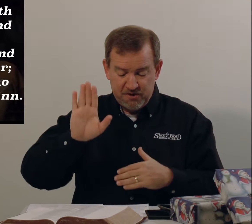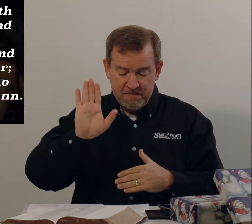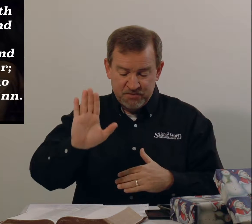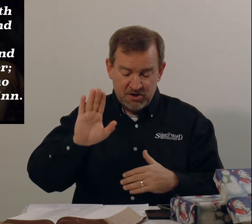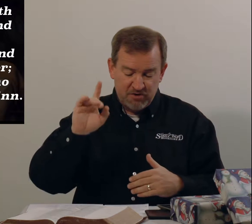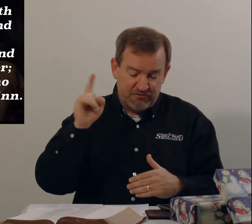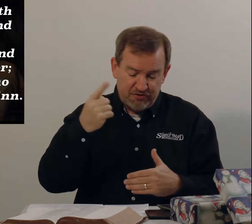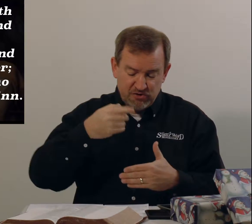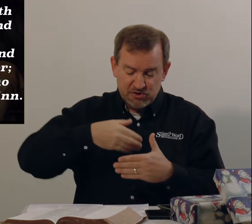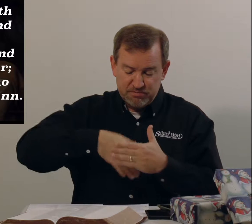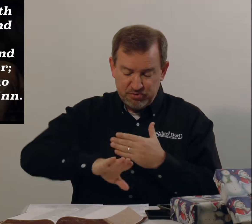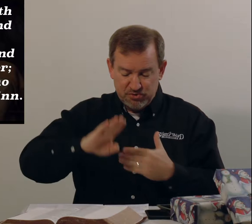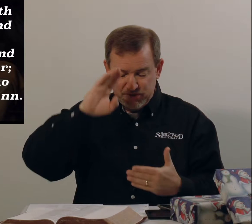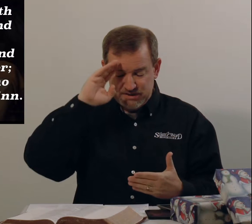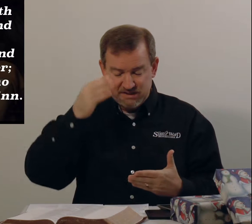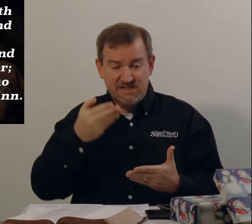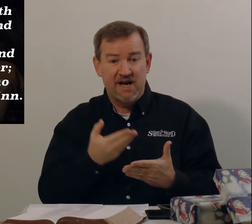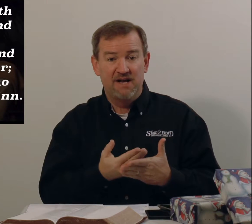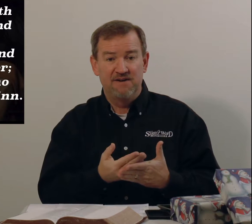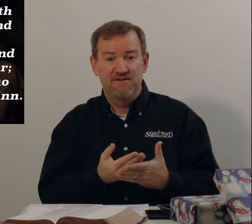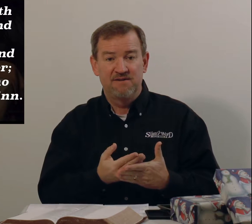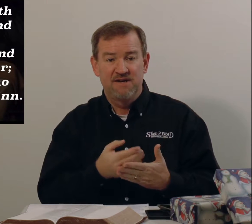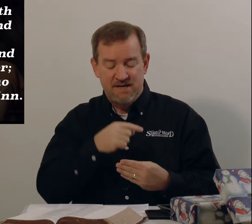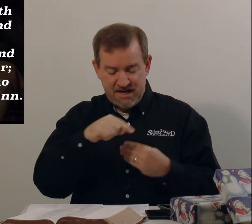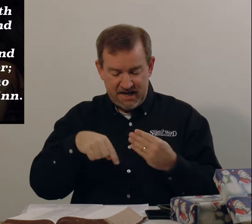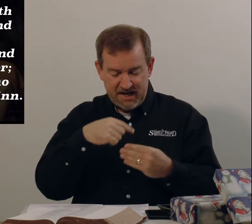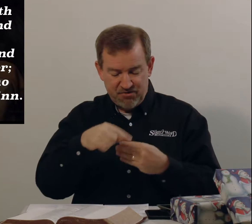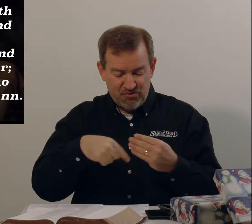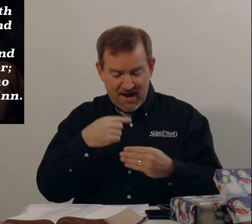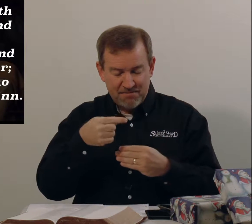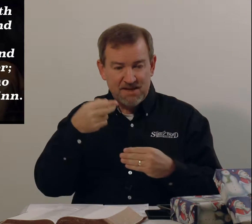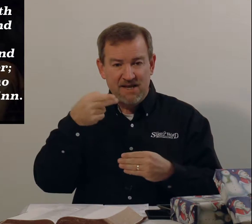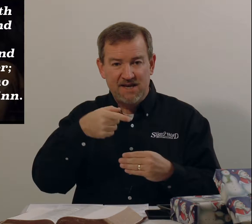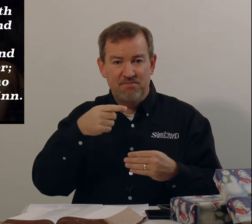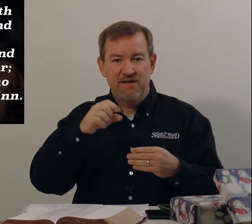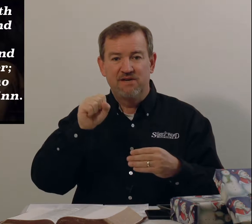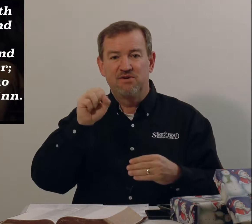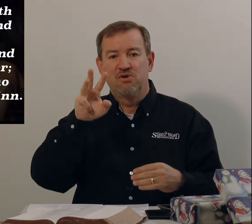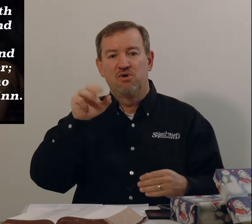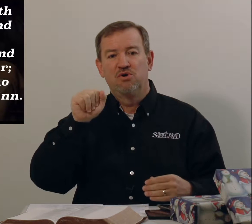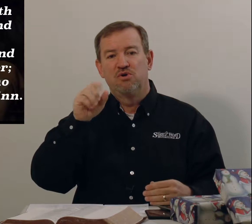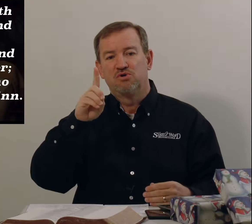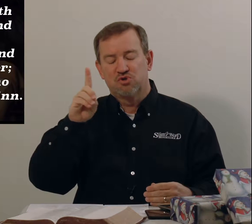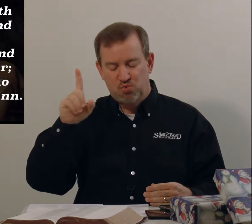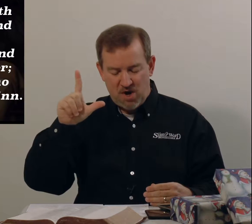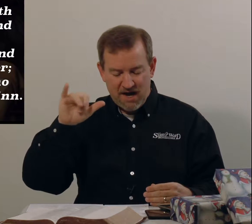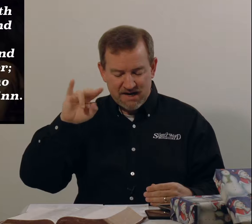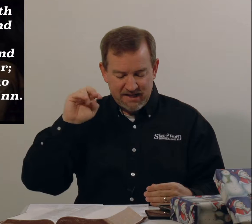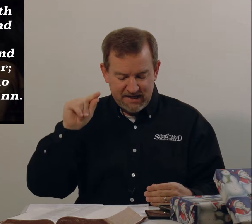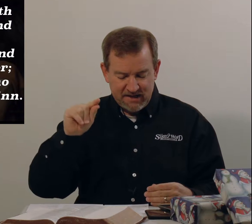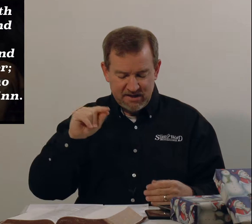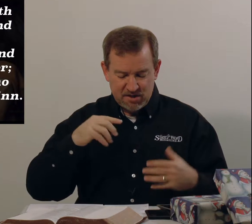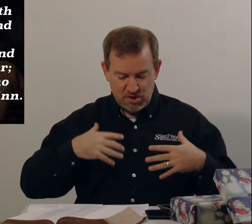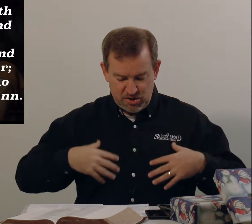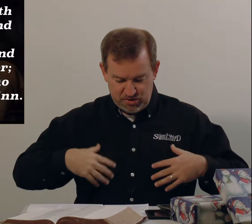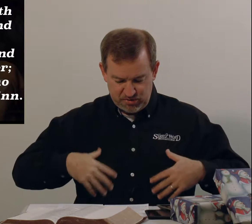her firstborn son and wrapped him in swaddling clothes